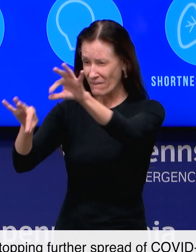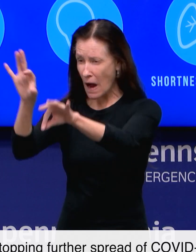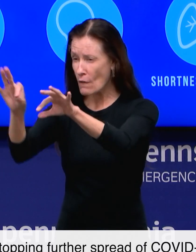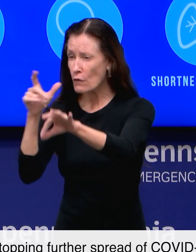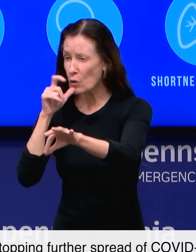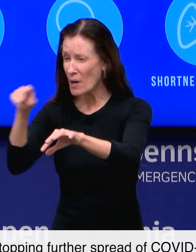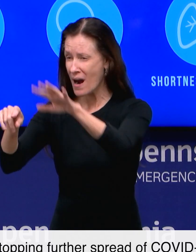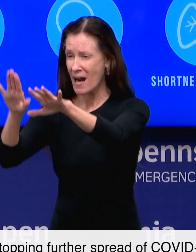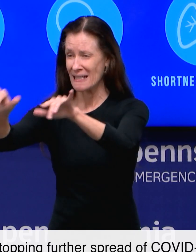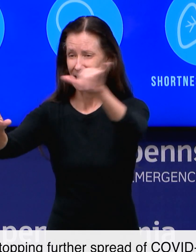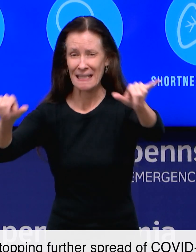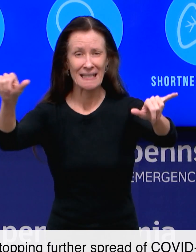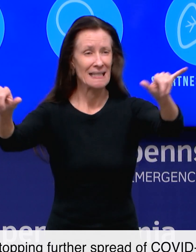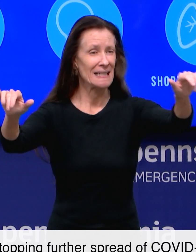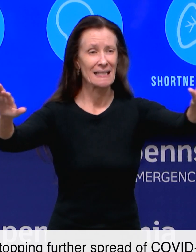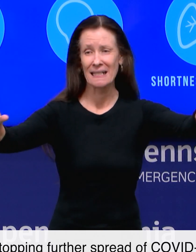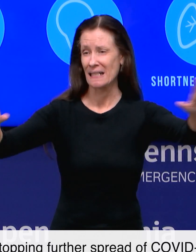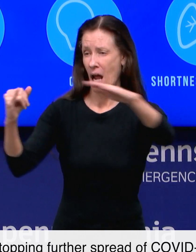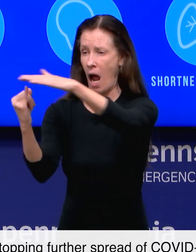COVID-19.